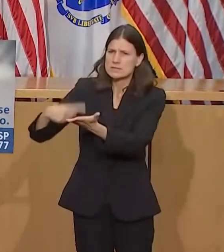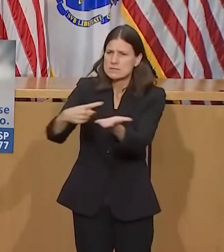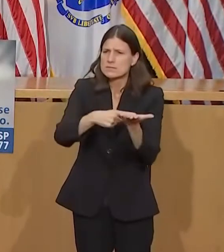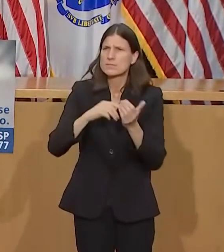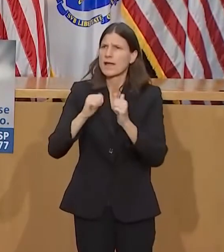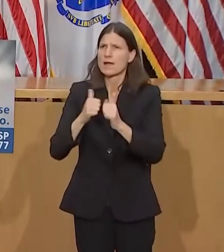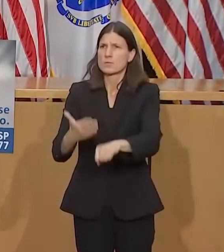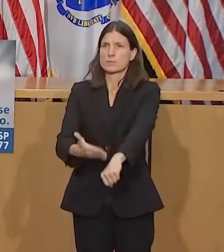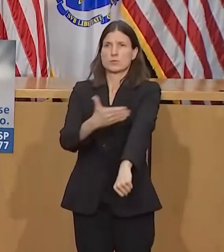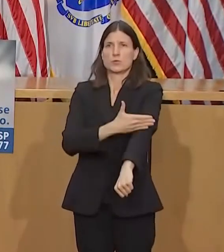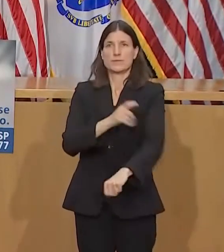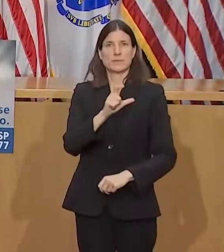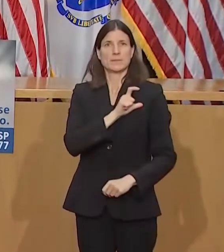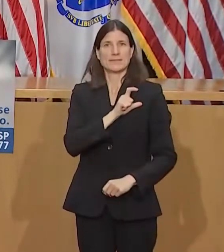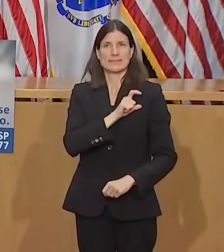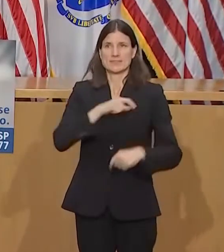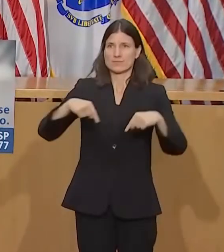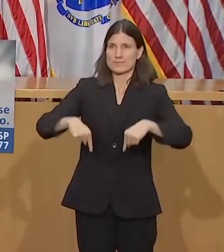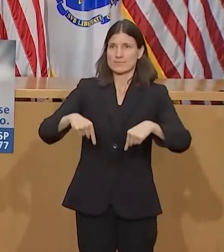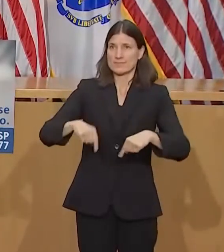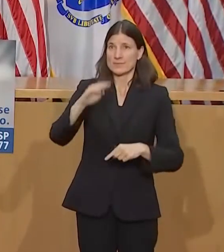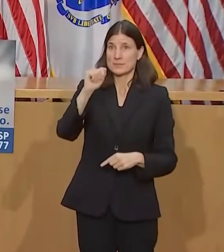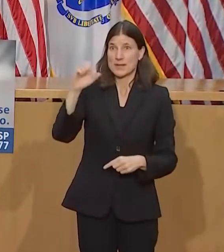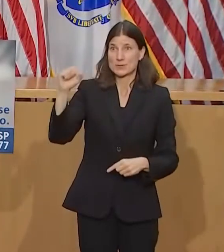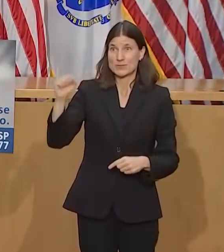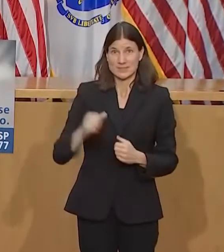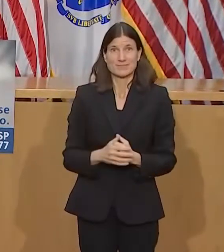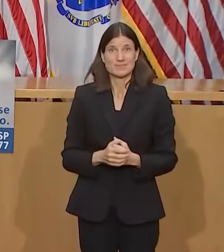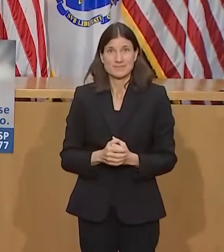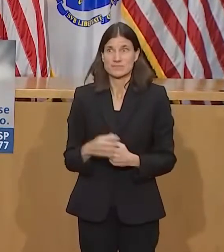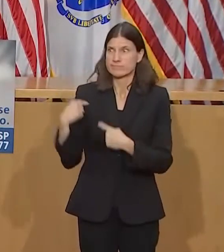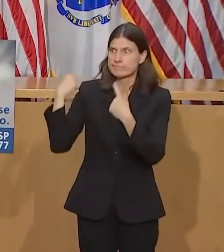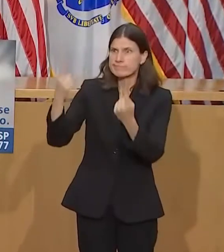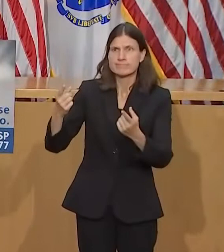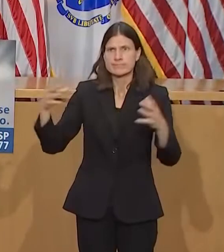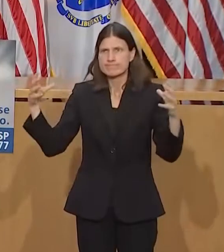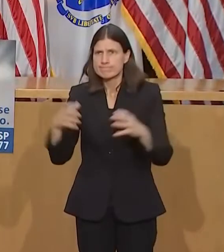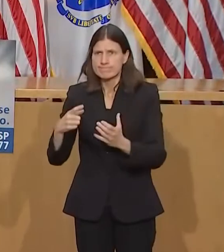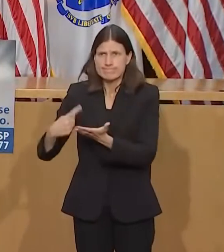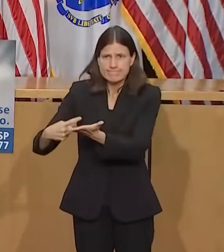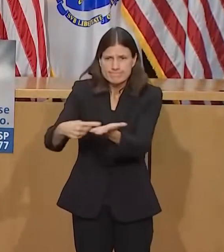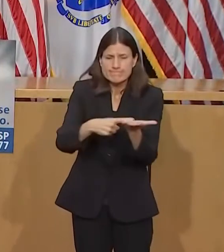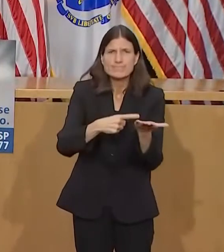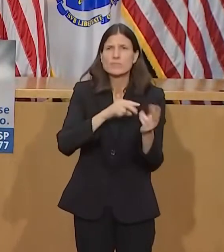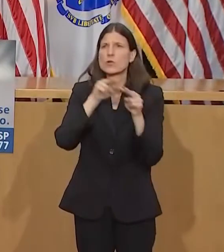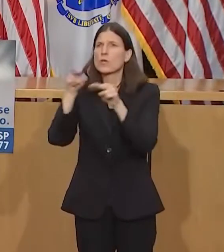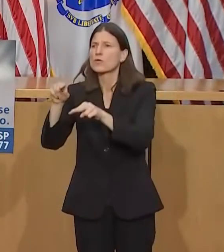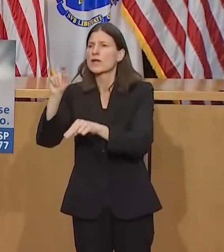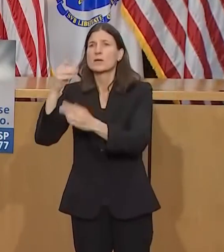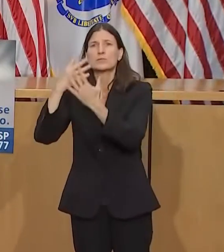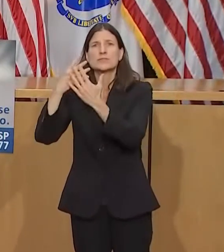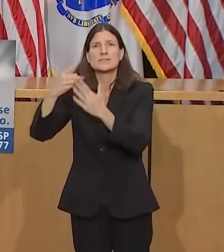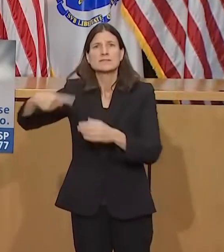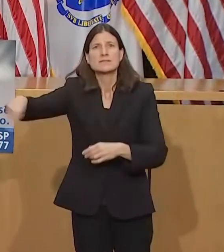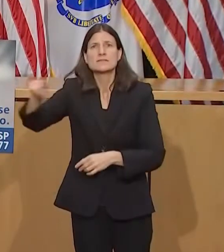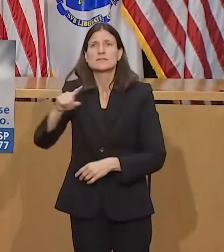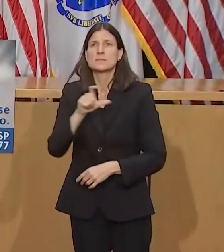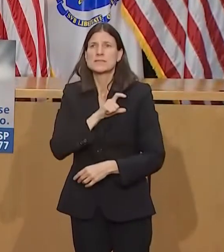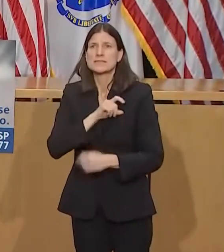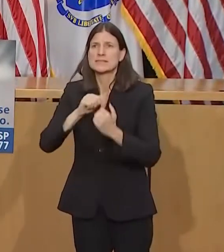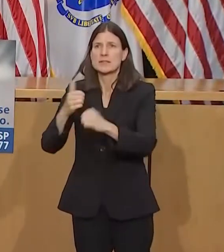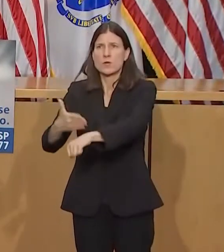We've worked with the caucus on corrections, criminal justice, addiction, housing, home ownership, state purchasing,